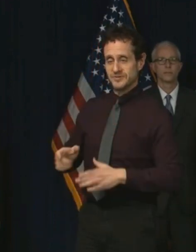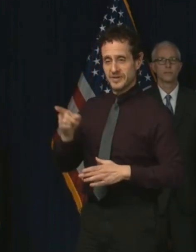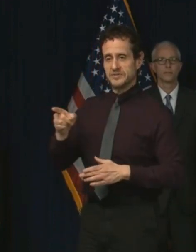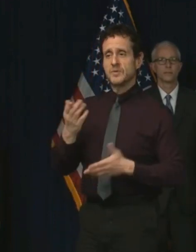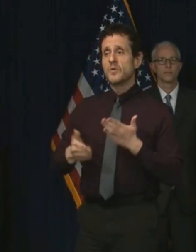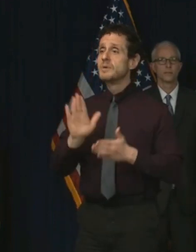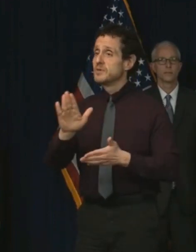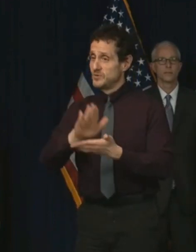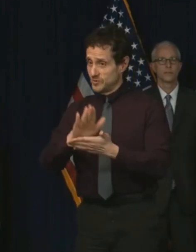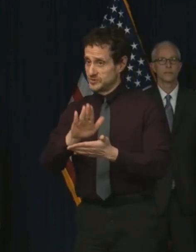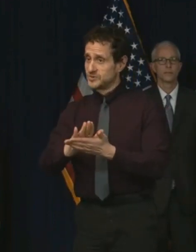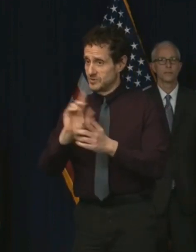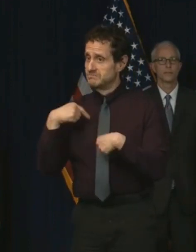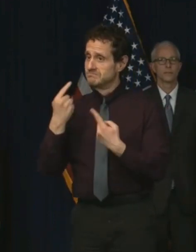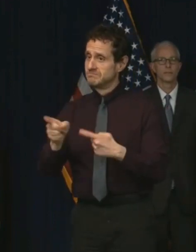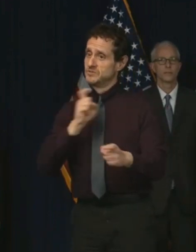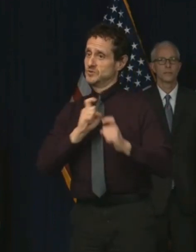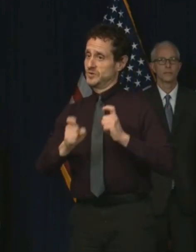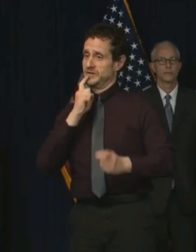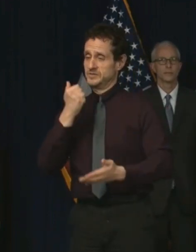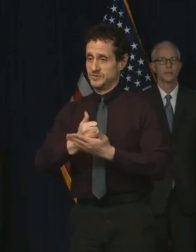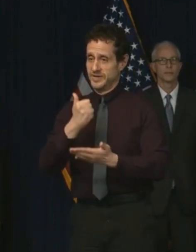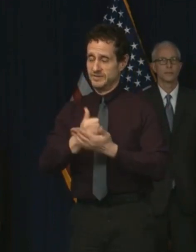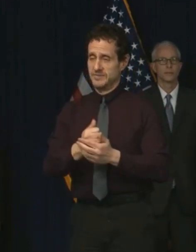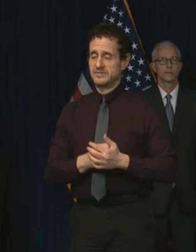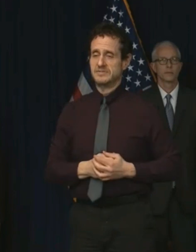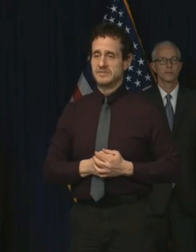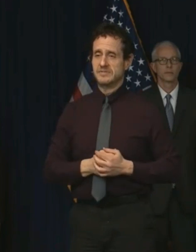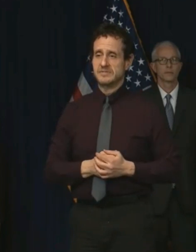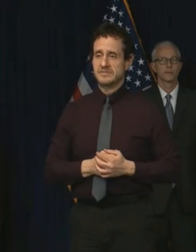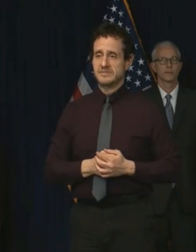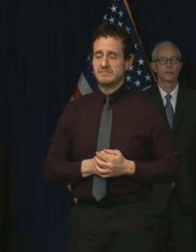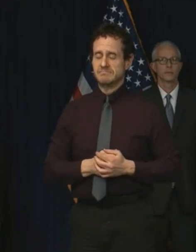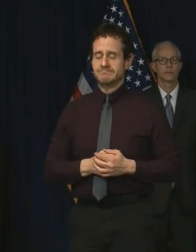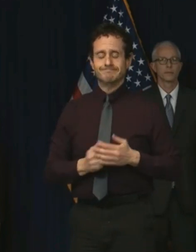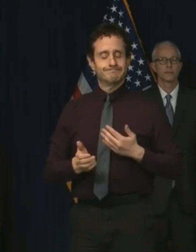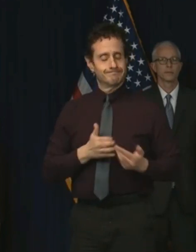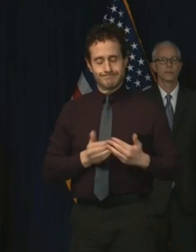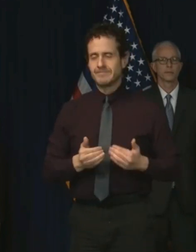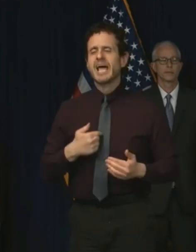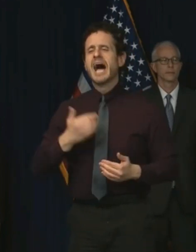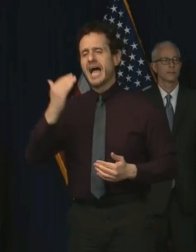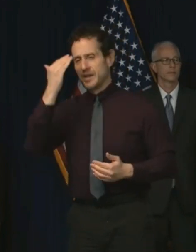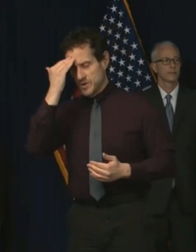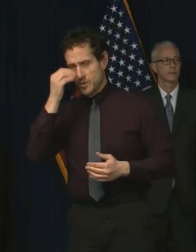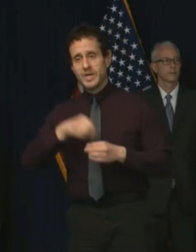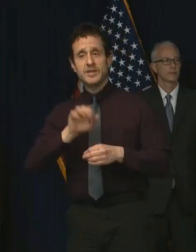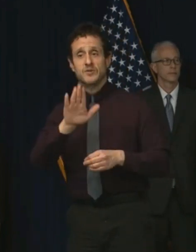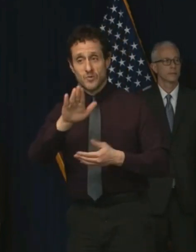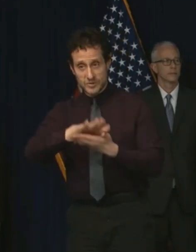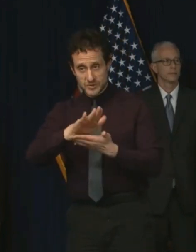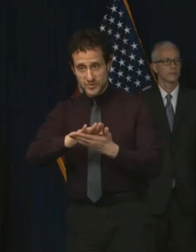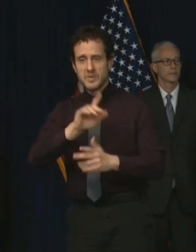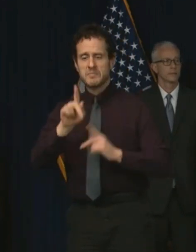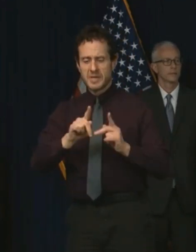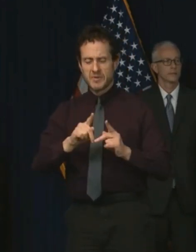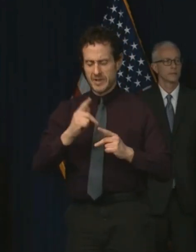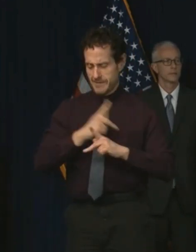many that have made donations. Even if it's not, I bet people in your school are finding a way to help.